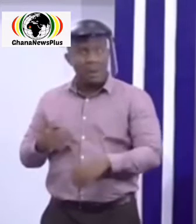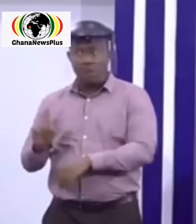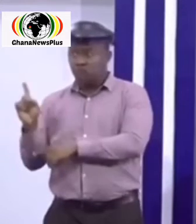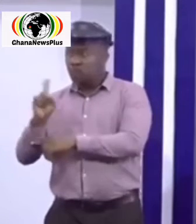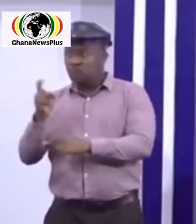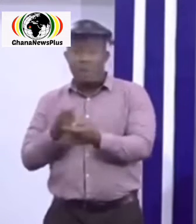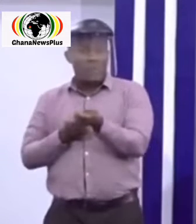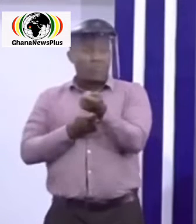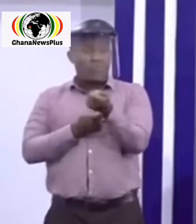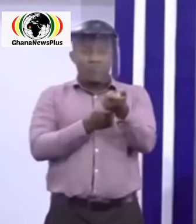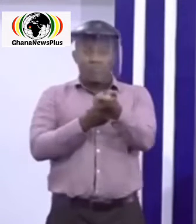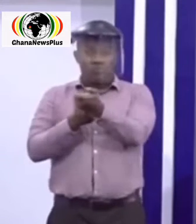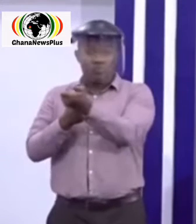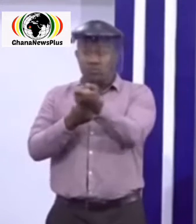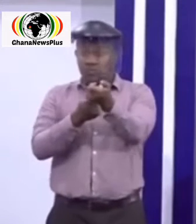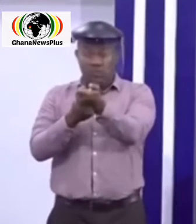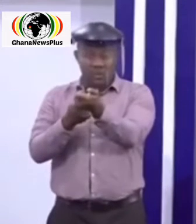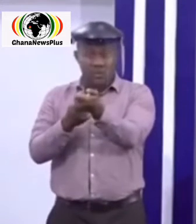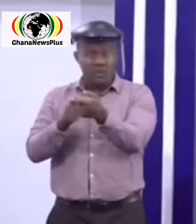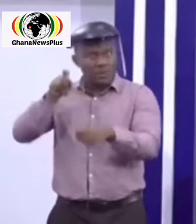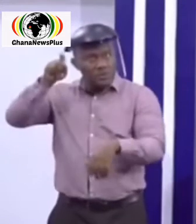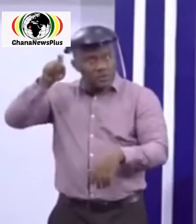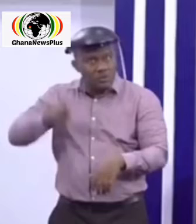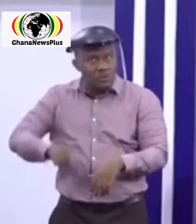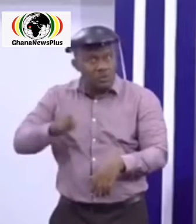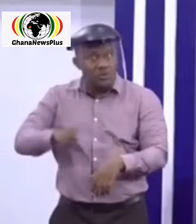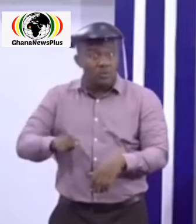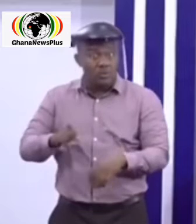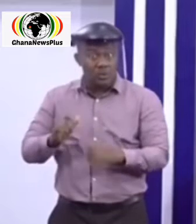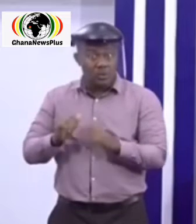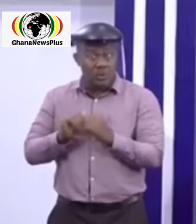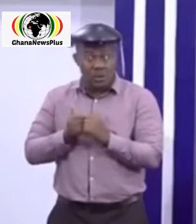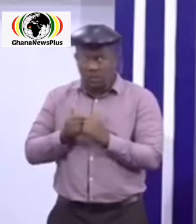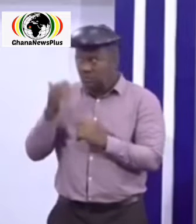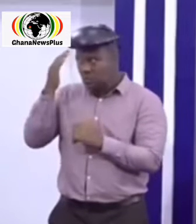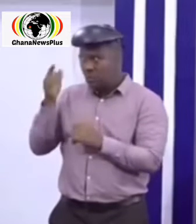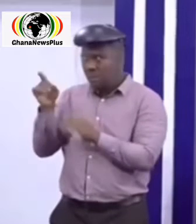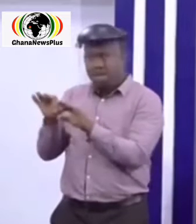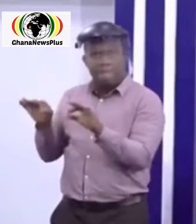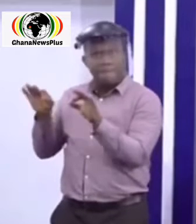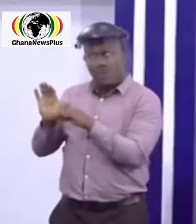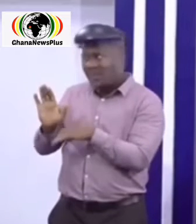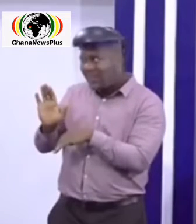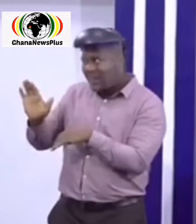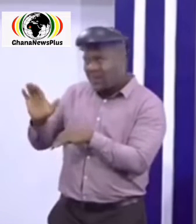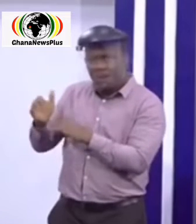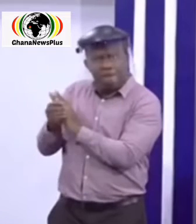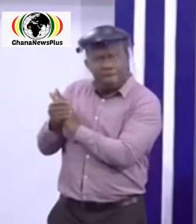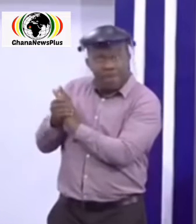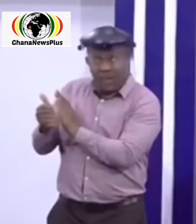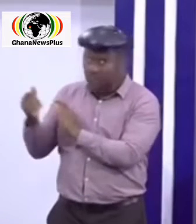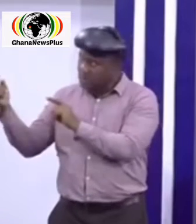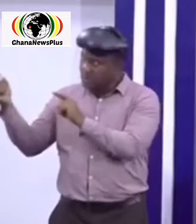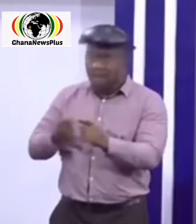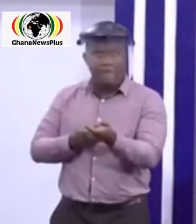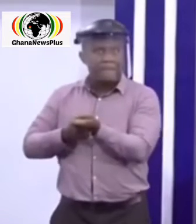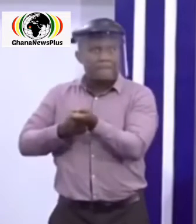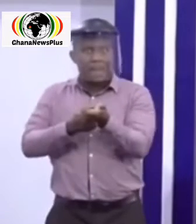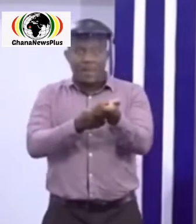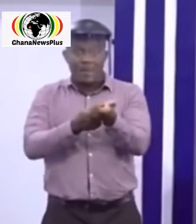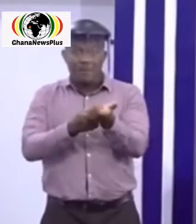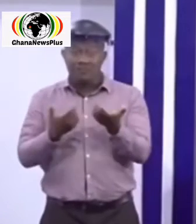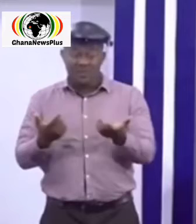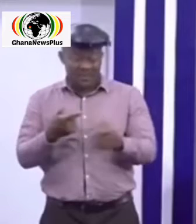disinfection must be carried out with a very recognized entities train cleaners